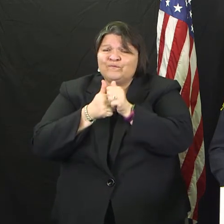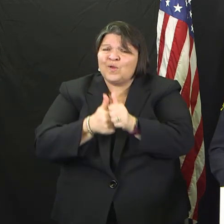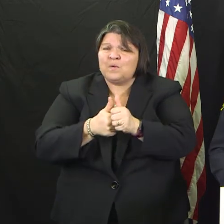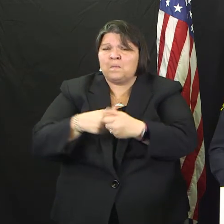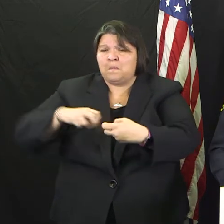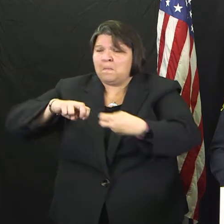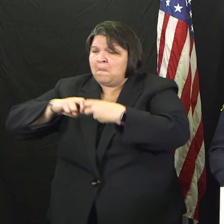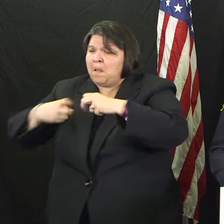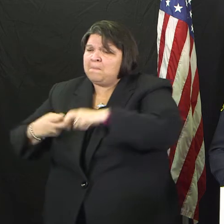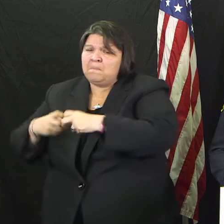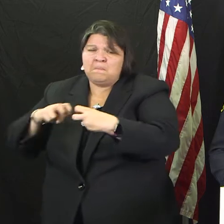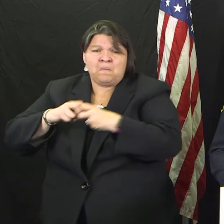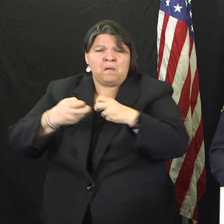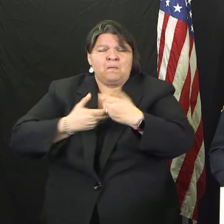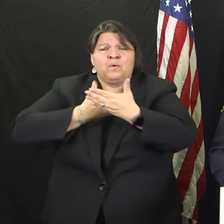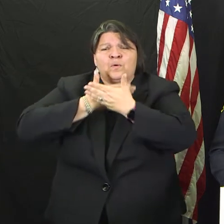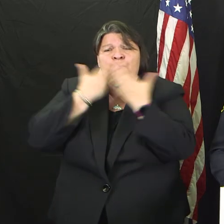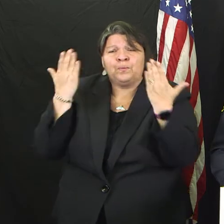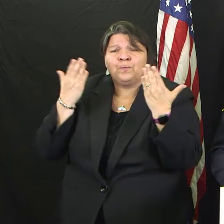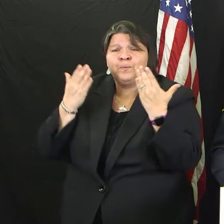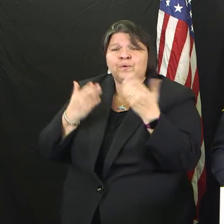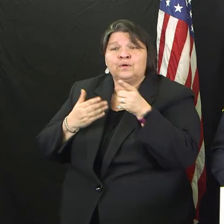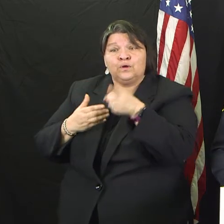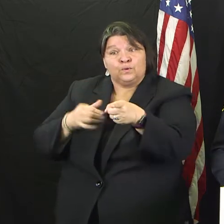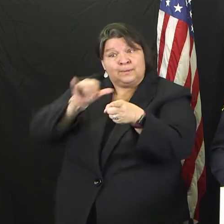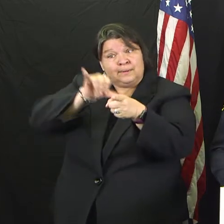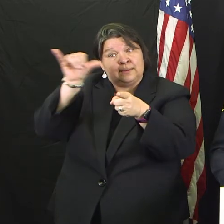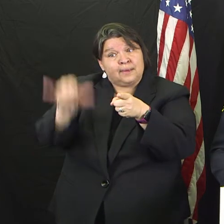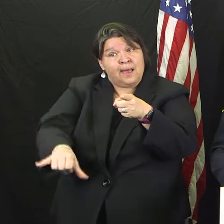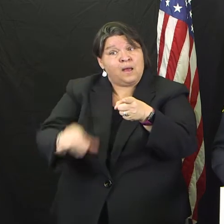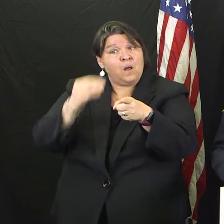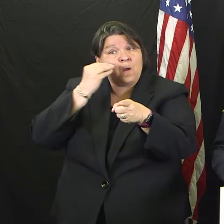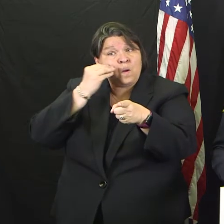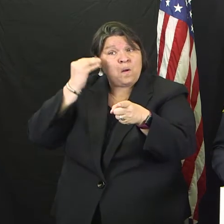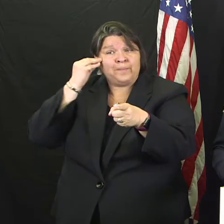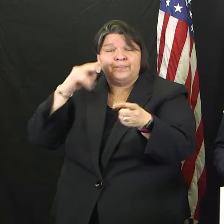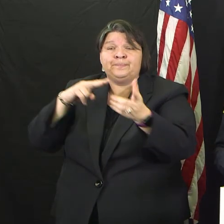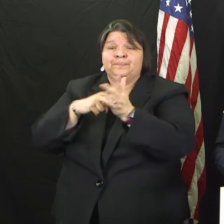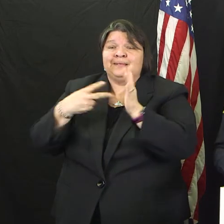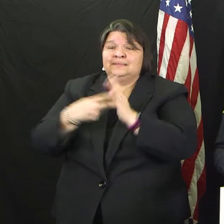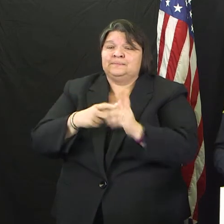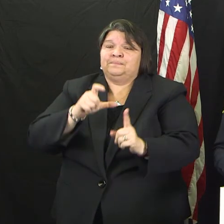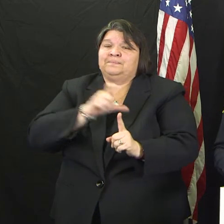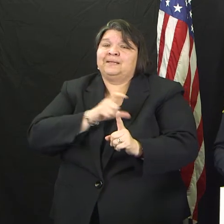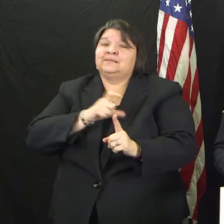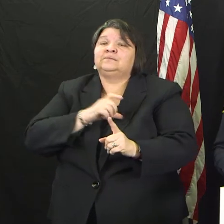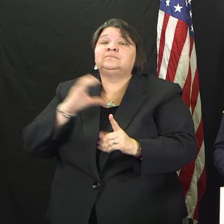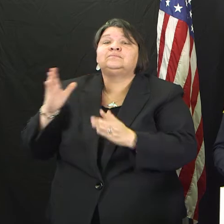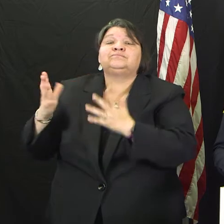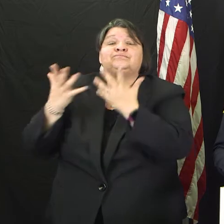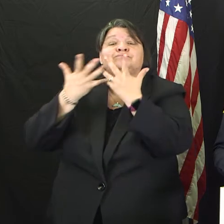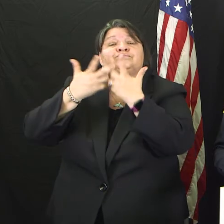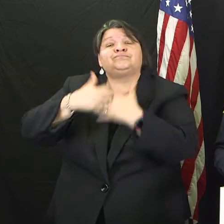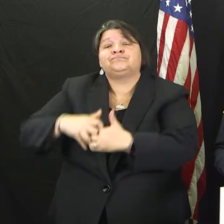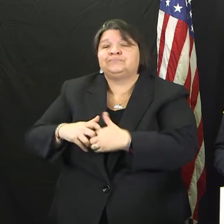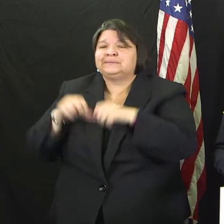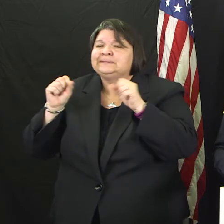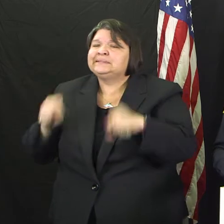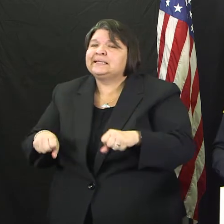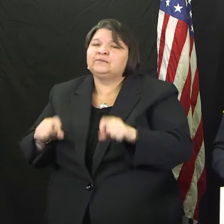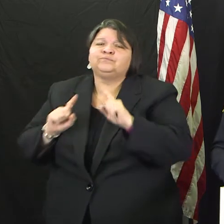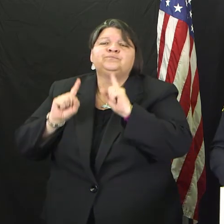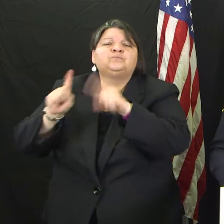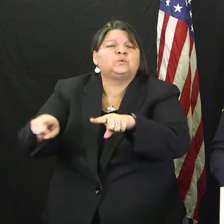By staying home, you're freeing up the police officers to go out and interact with those